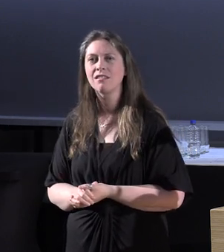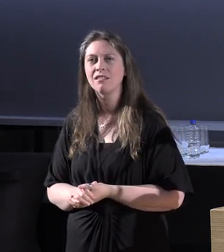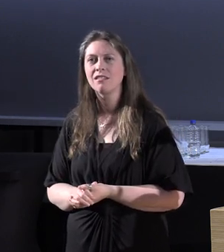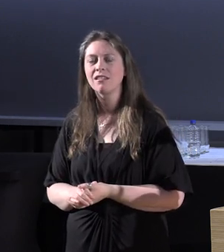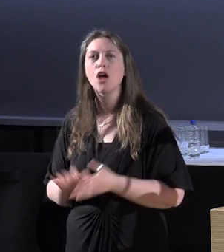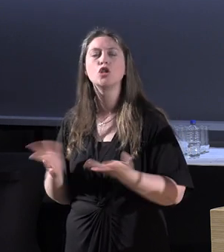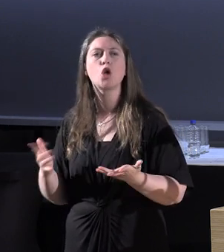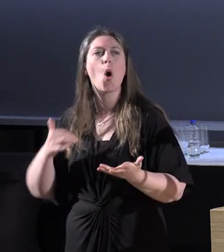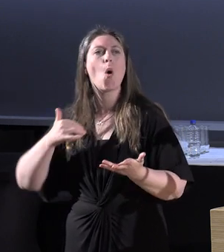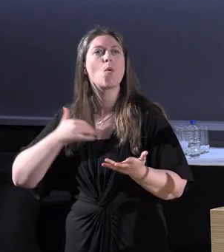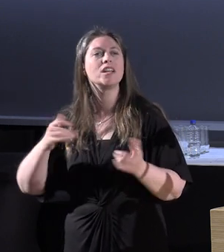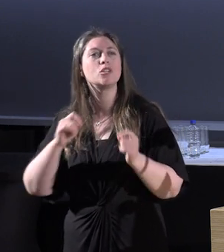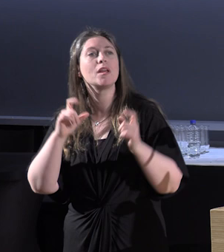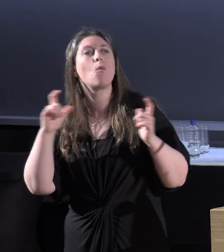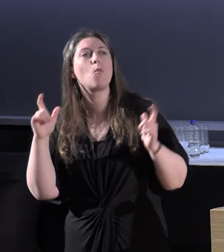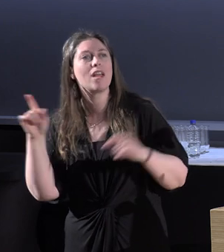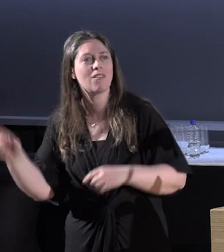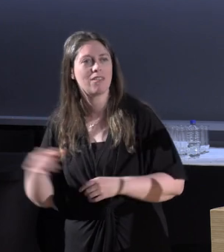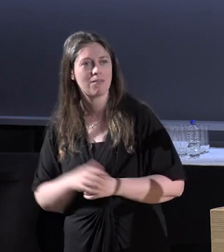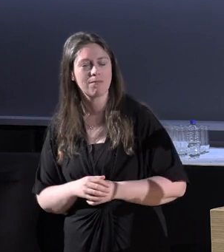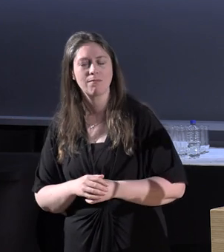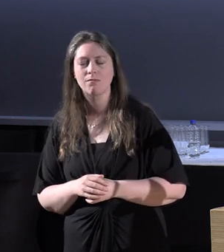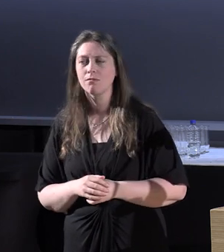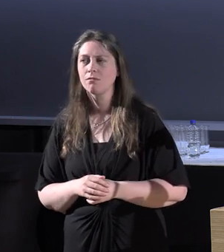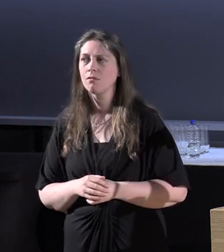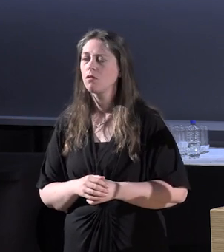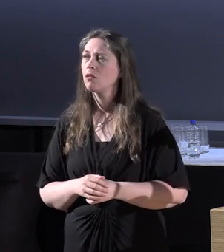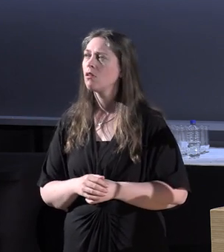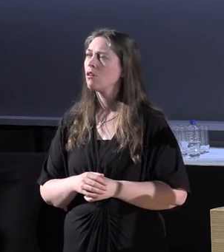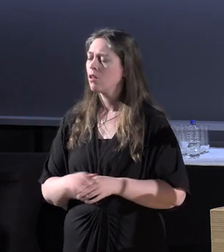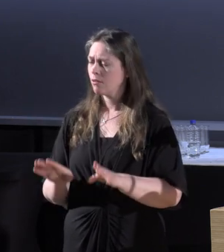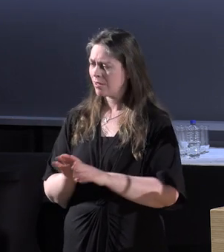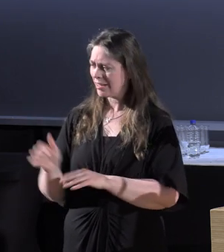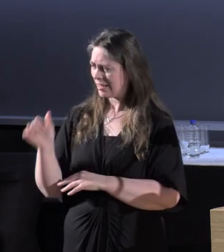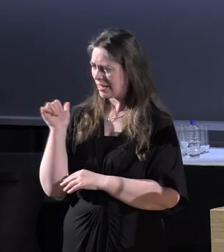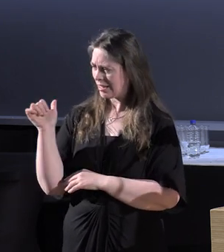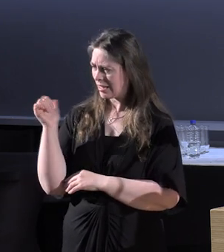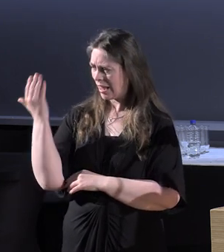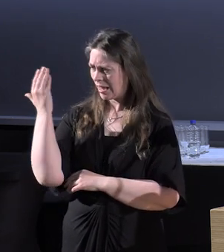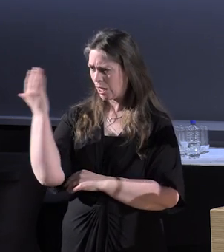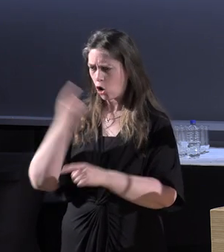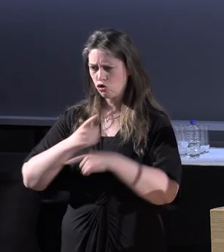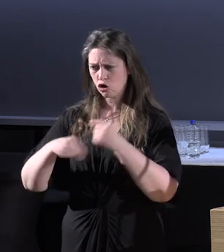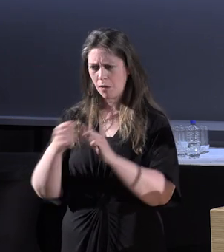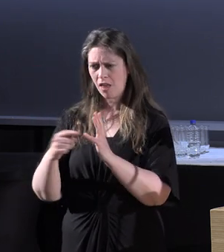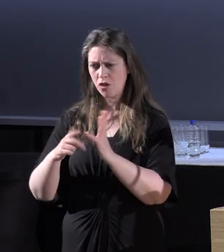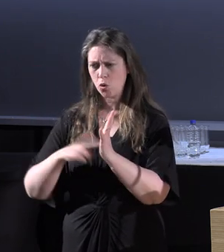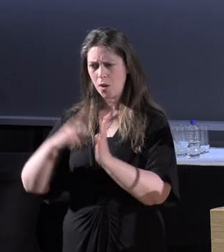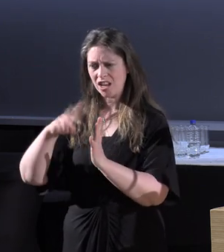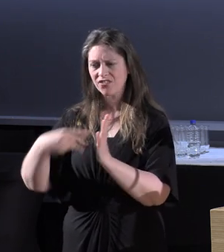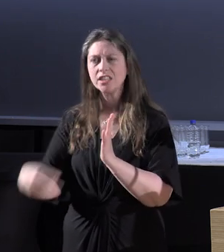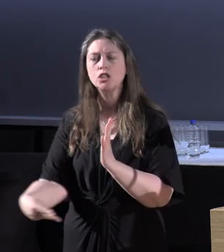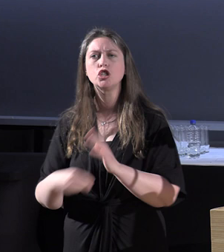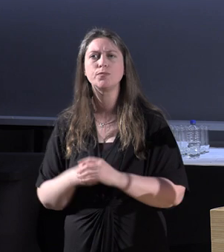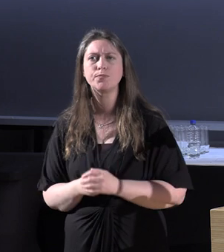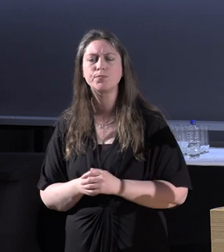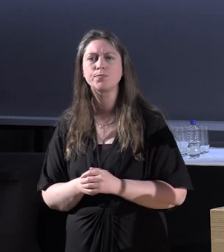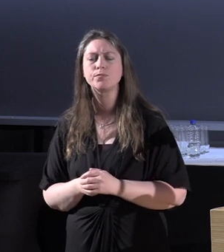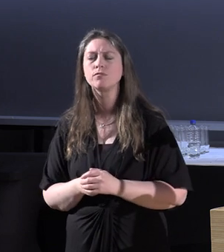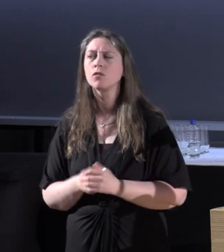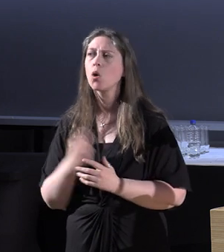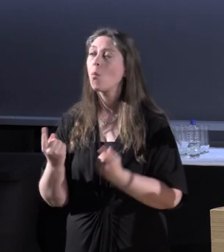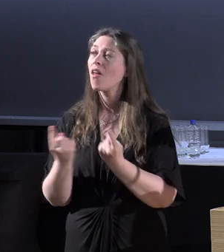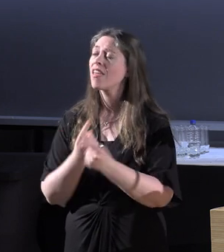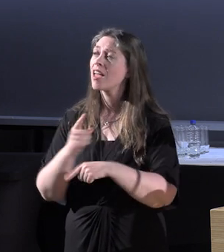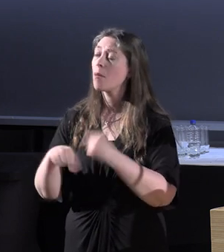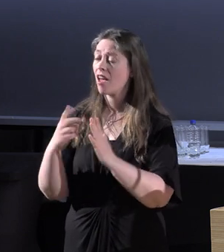And we need to be mindful of that. And the importance and the keynote yesterday was talking about the UN Convention. One of the things about the UN